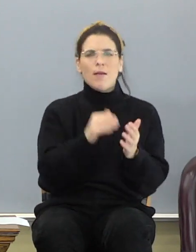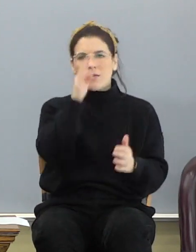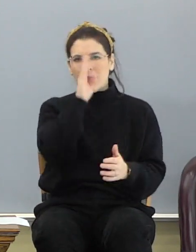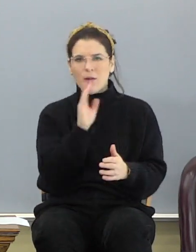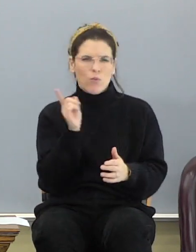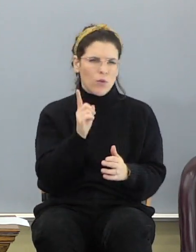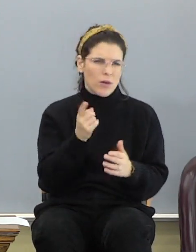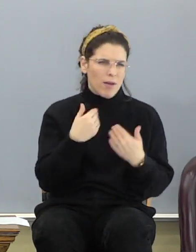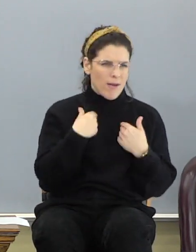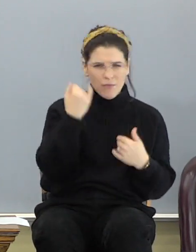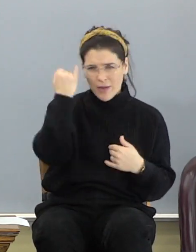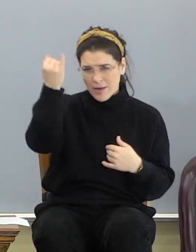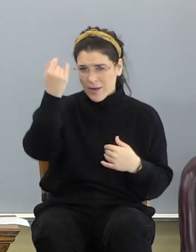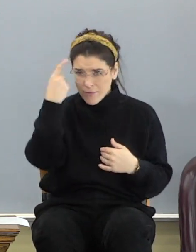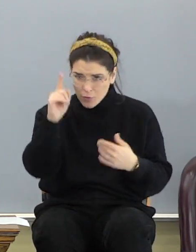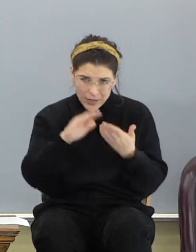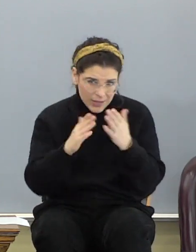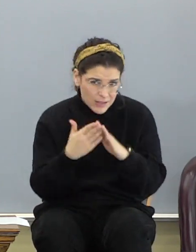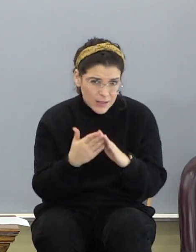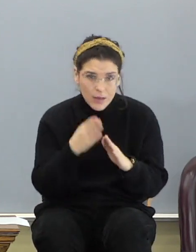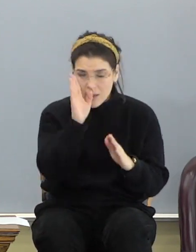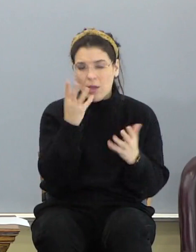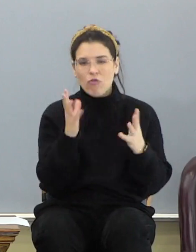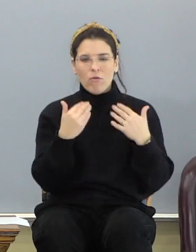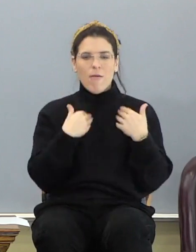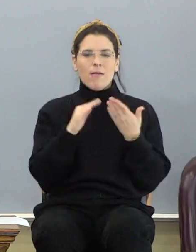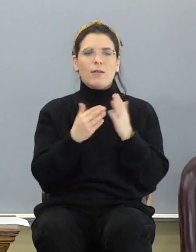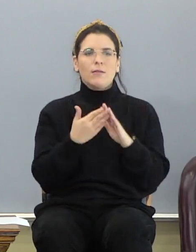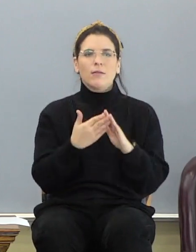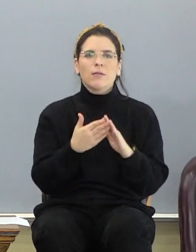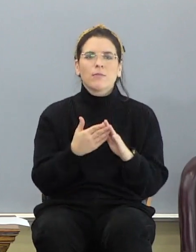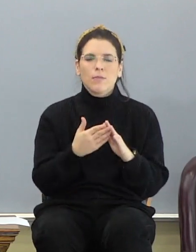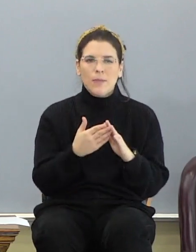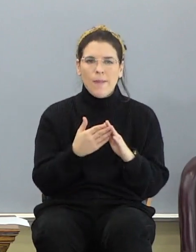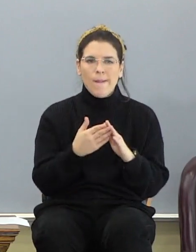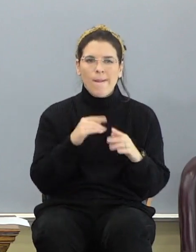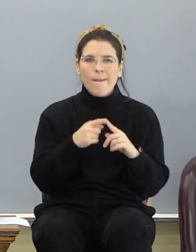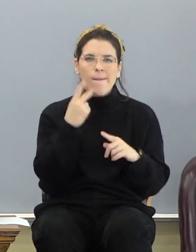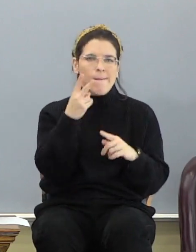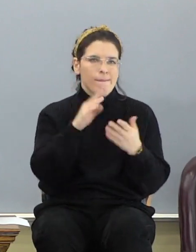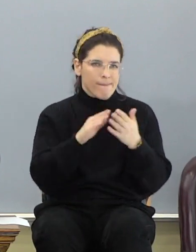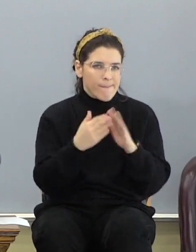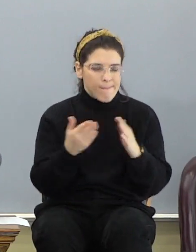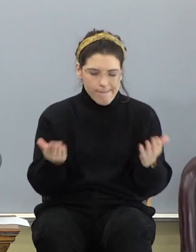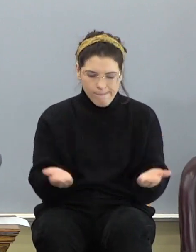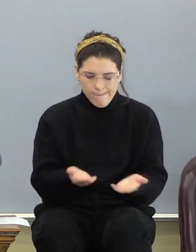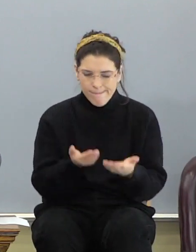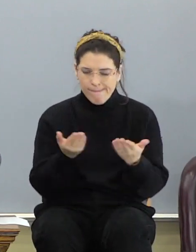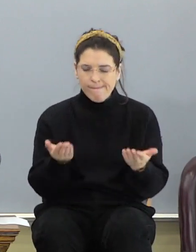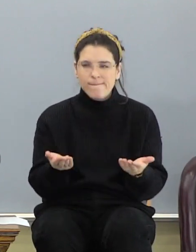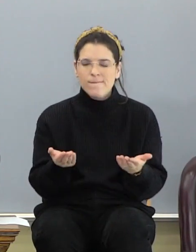idea for a city? God already had a city. When you see cities down here,